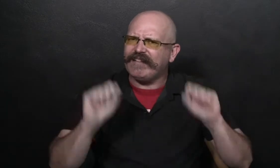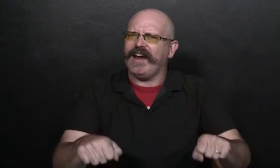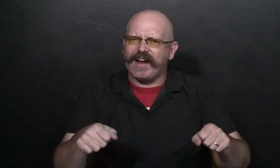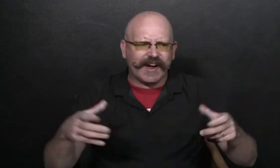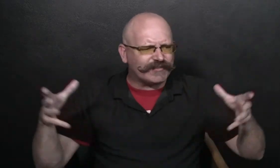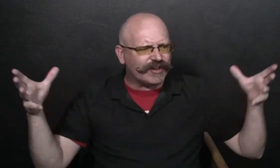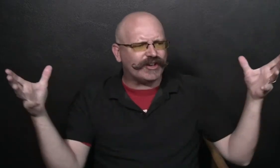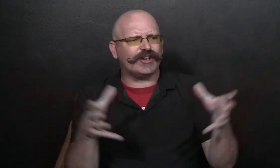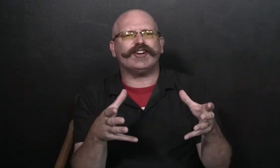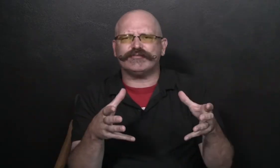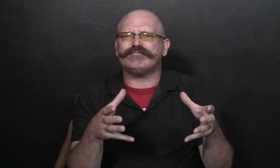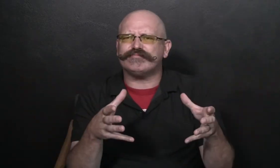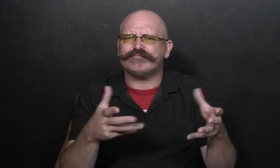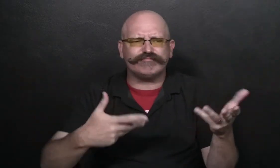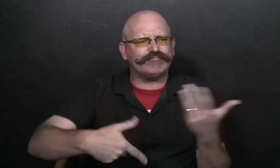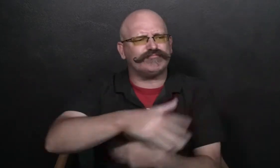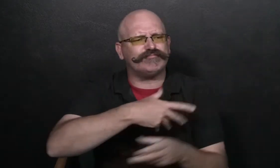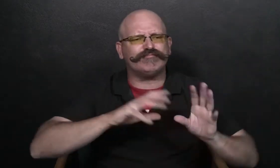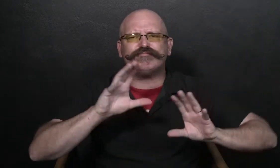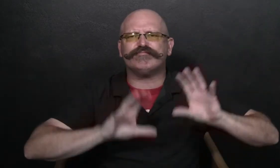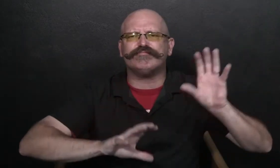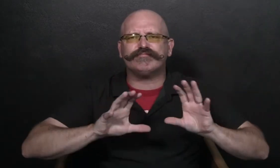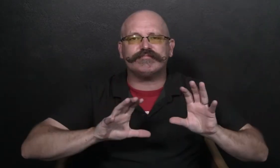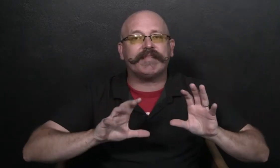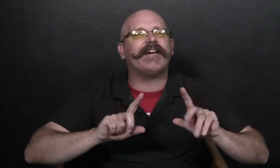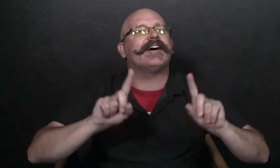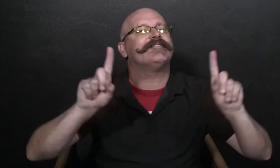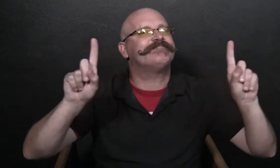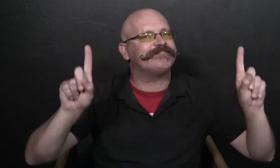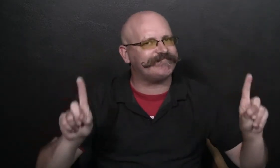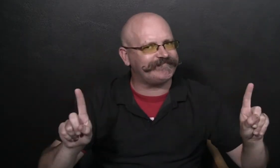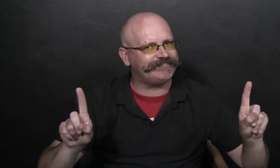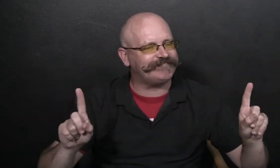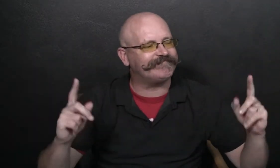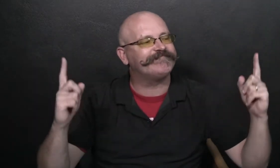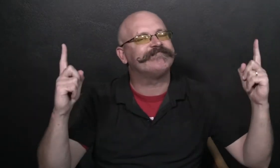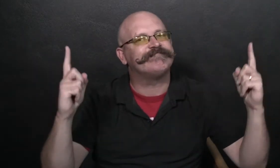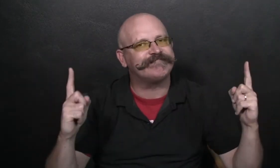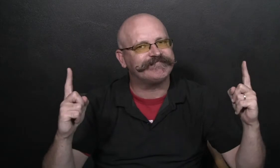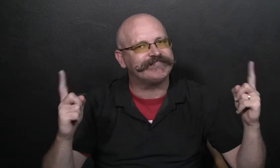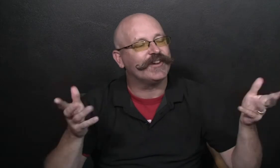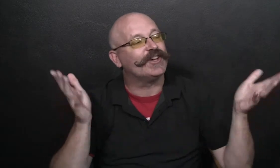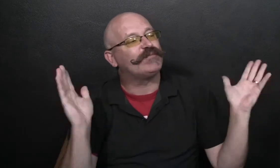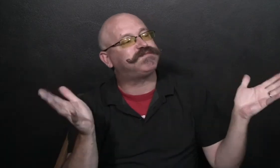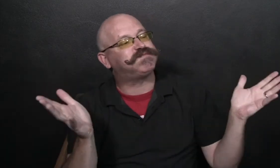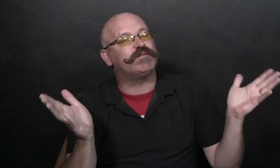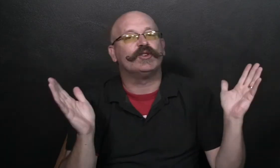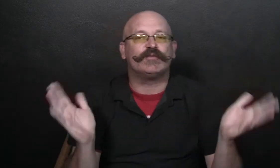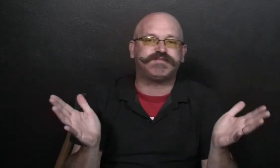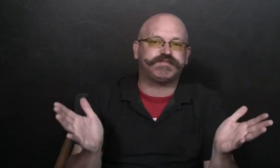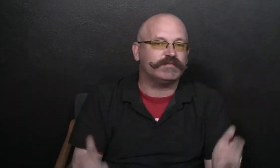They found they could be together even while keeping physical space between them.